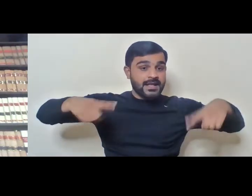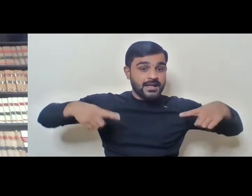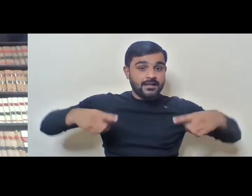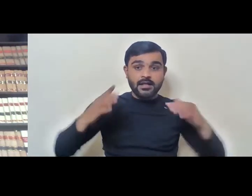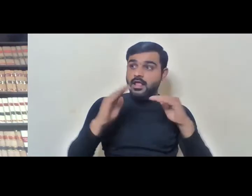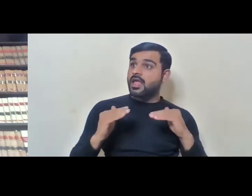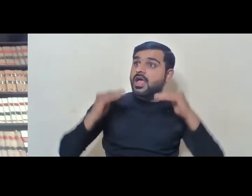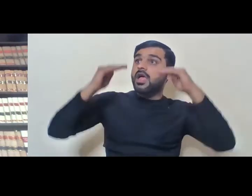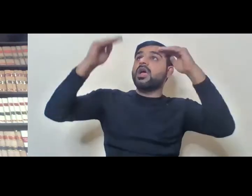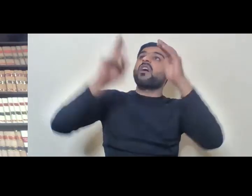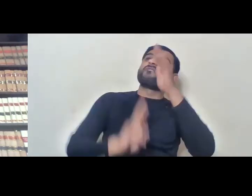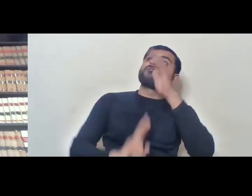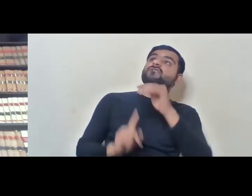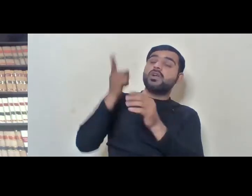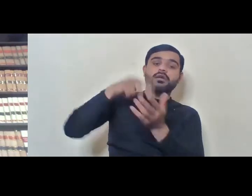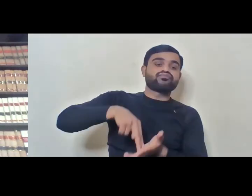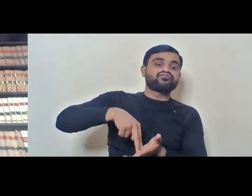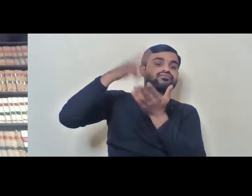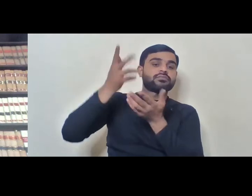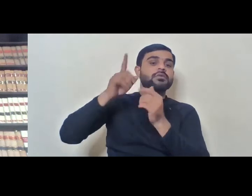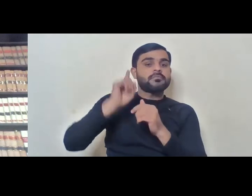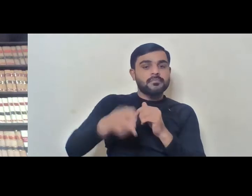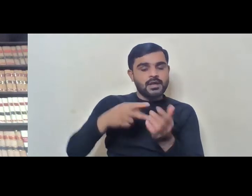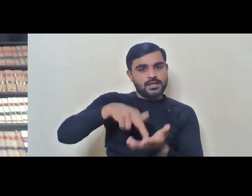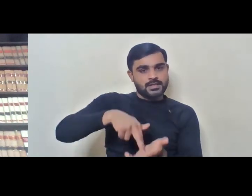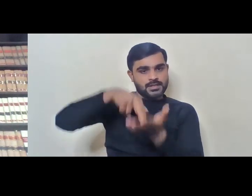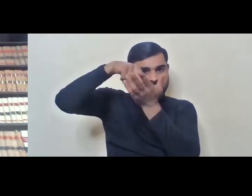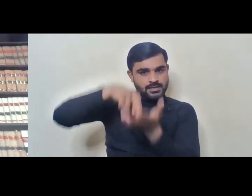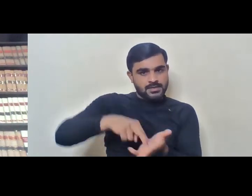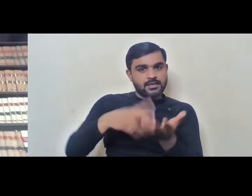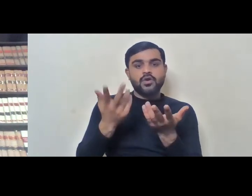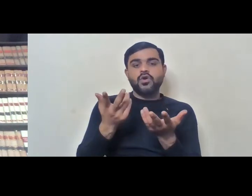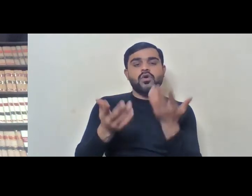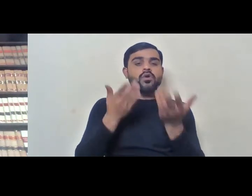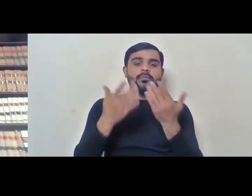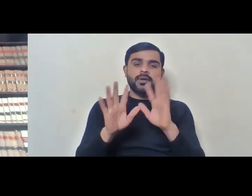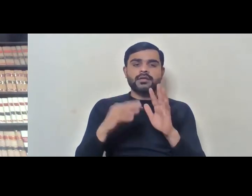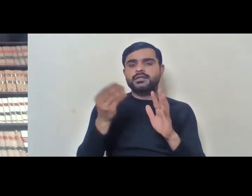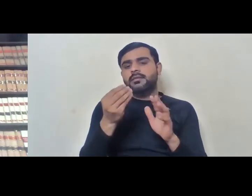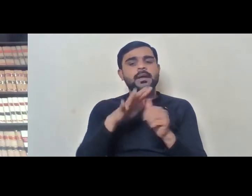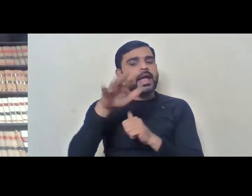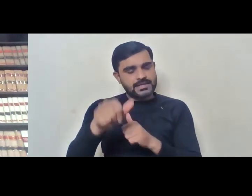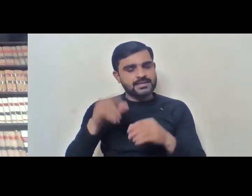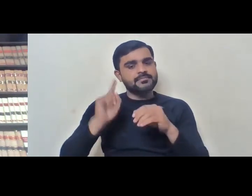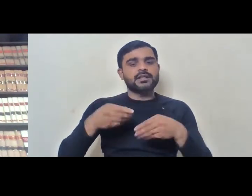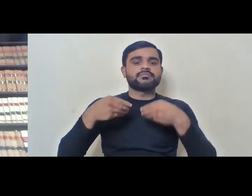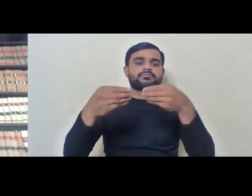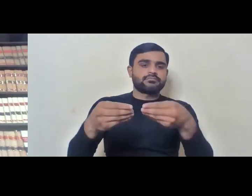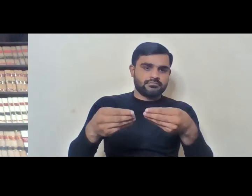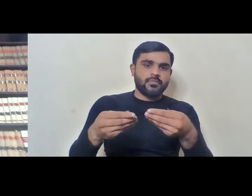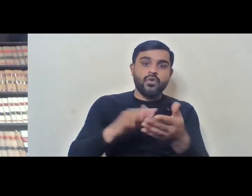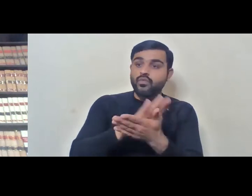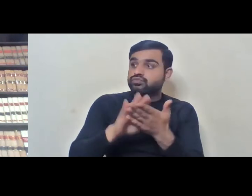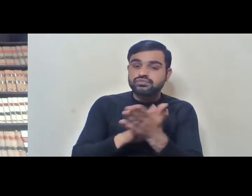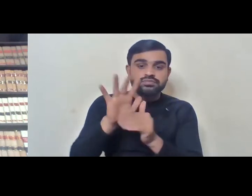a higher floor. Then either there should be a lift or elevate or, you know, some access. And if there is no